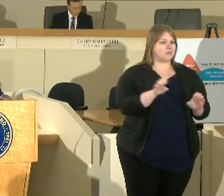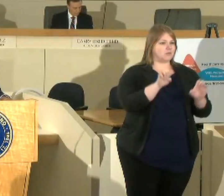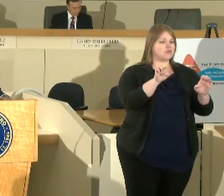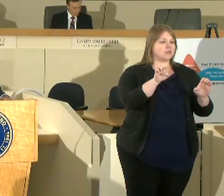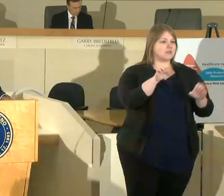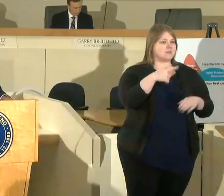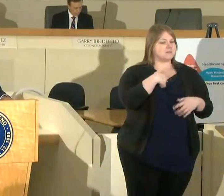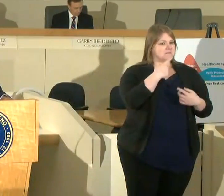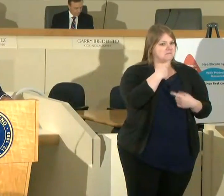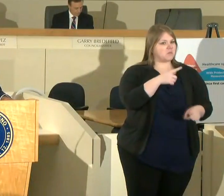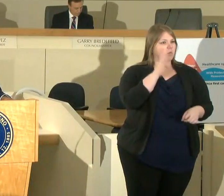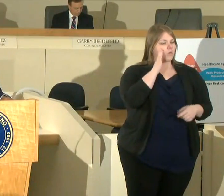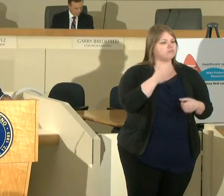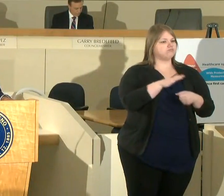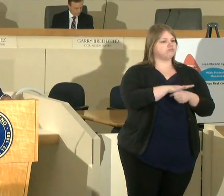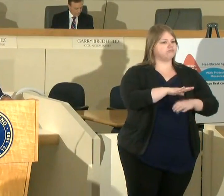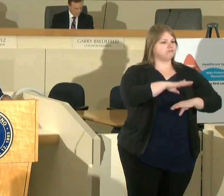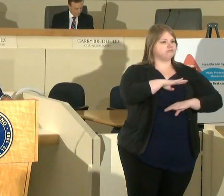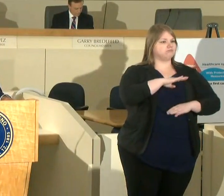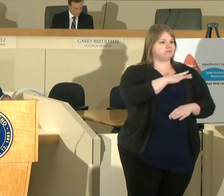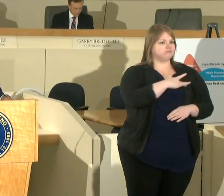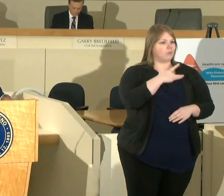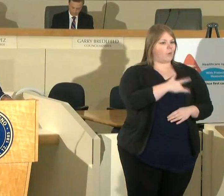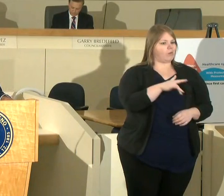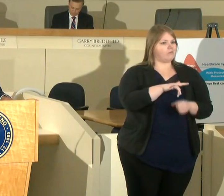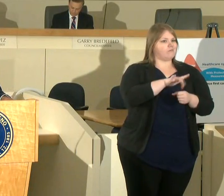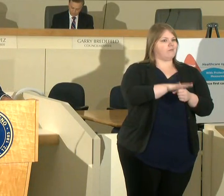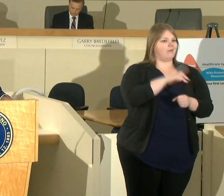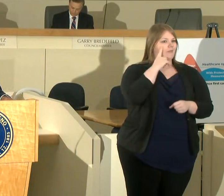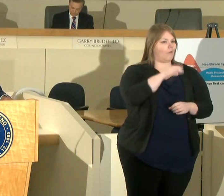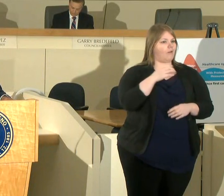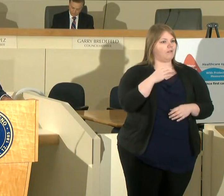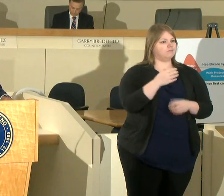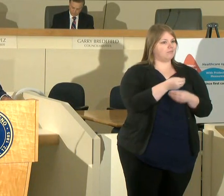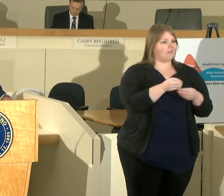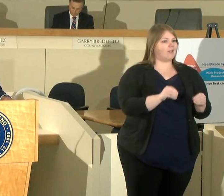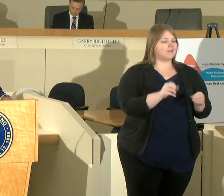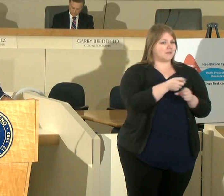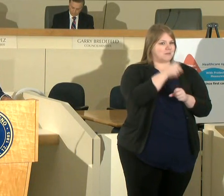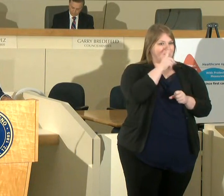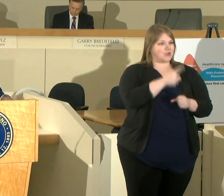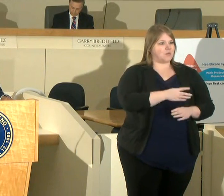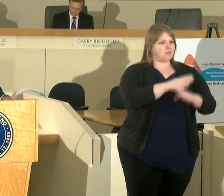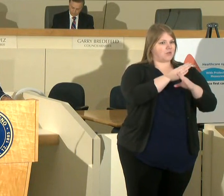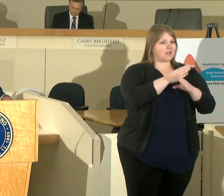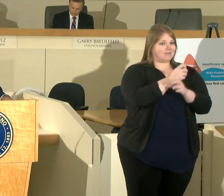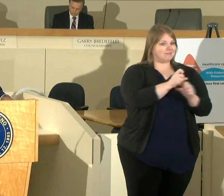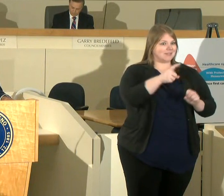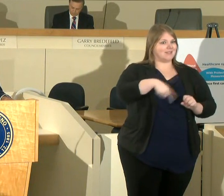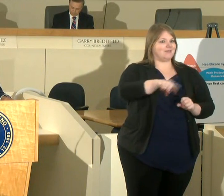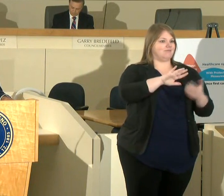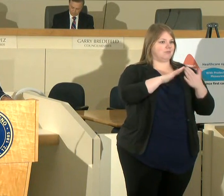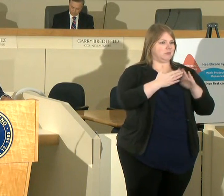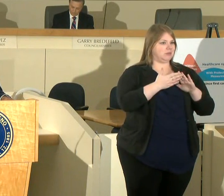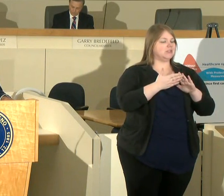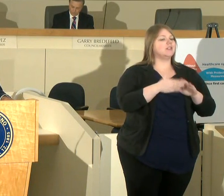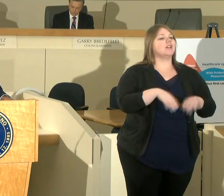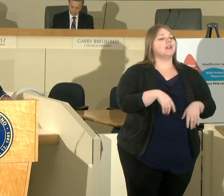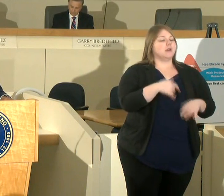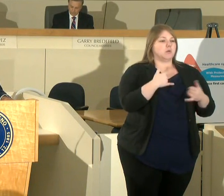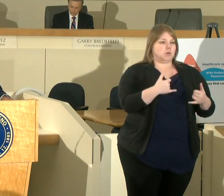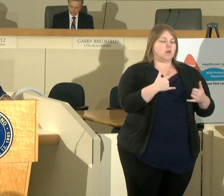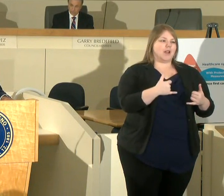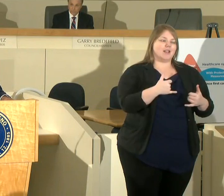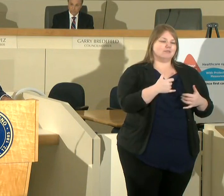would fulfill our oath of office and protect the health and safety of our entire community today I believe we are fulfilling that oath by taking the difficult